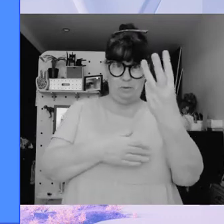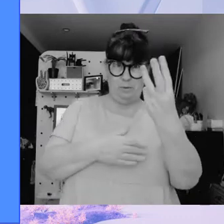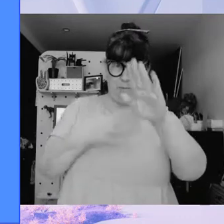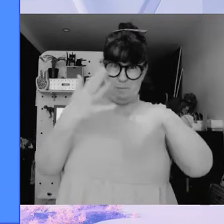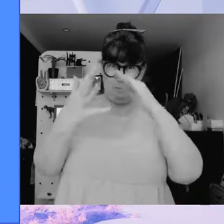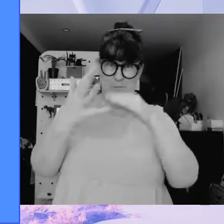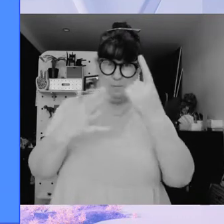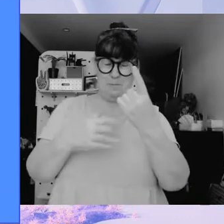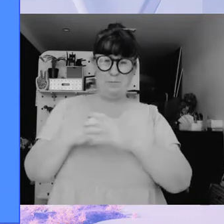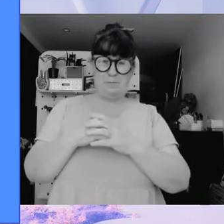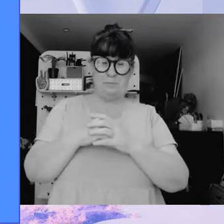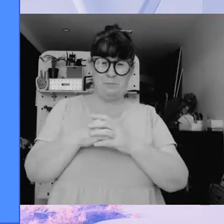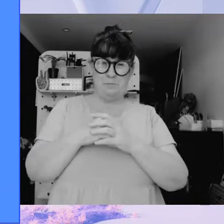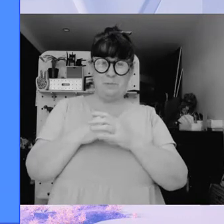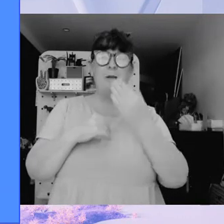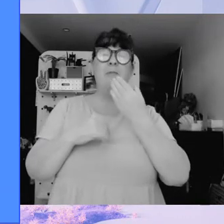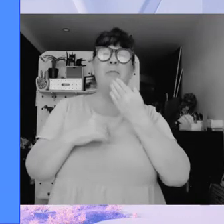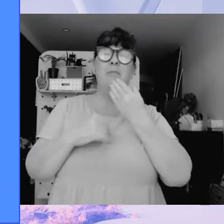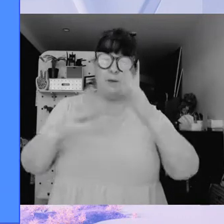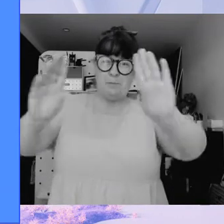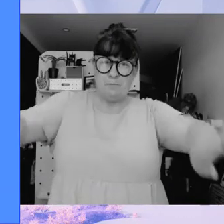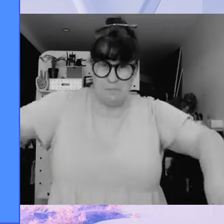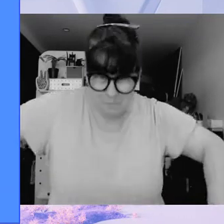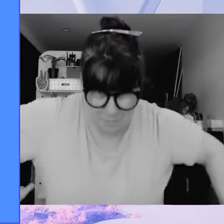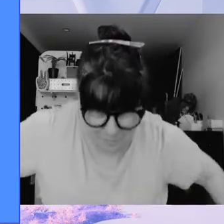number three the last one thank you